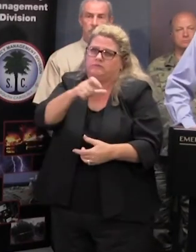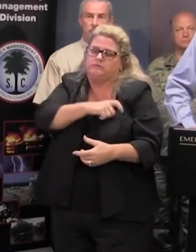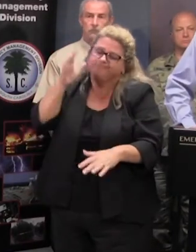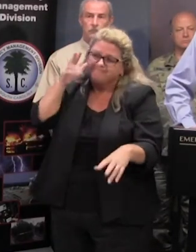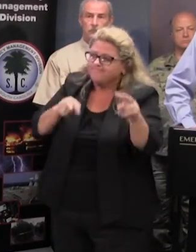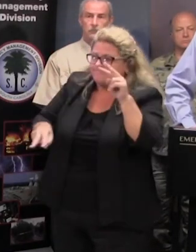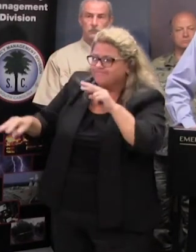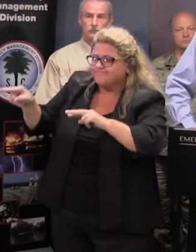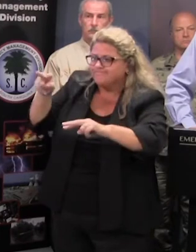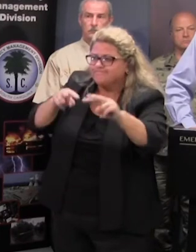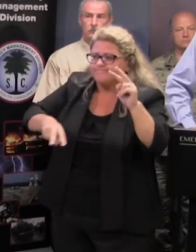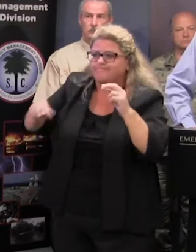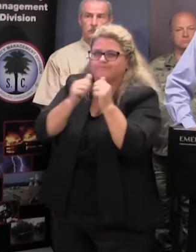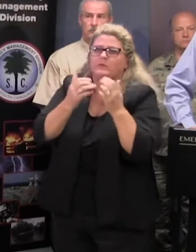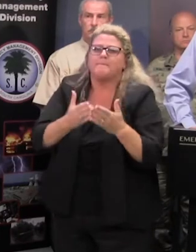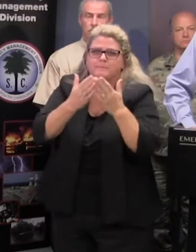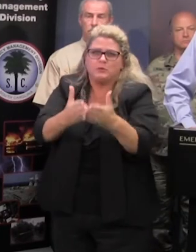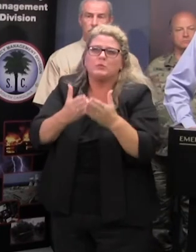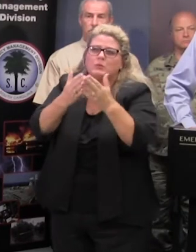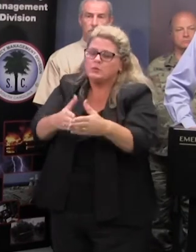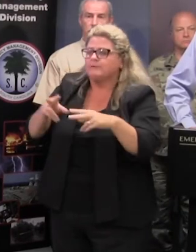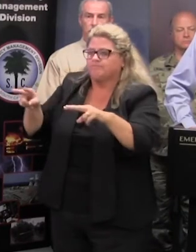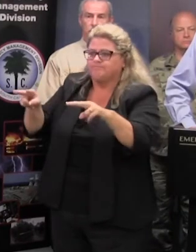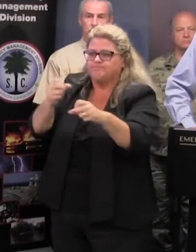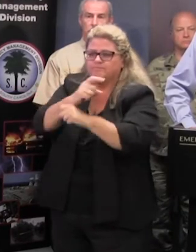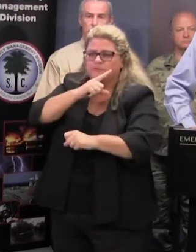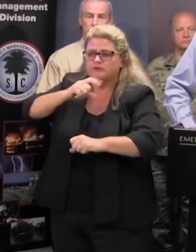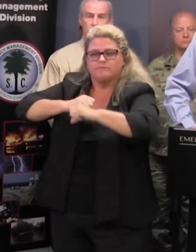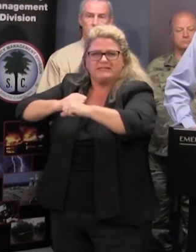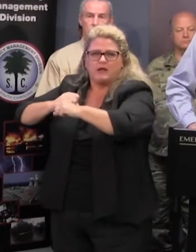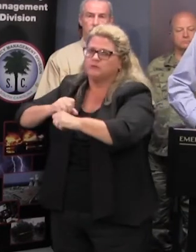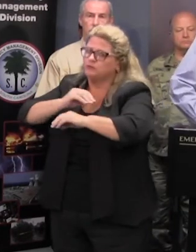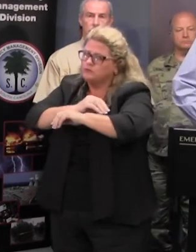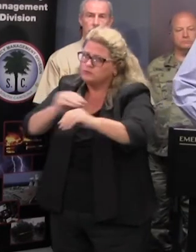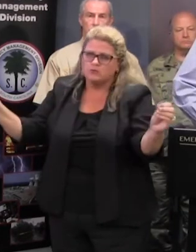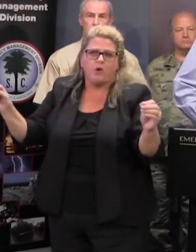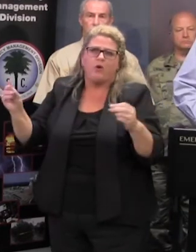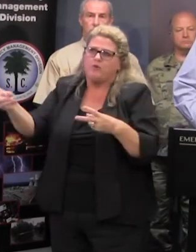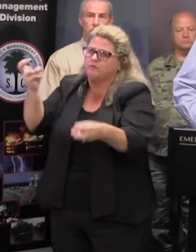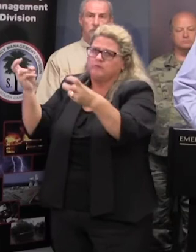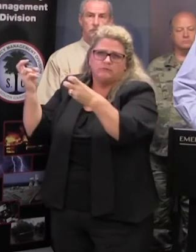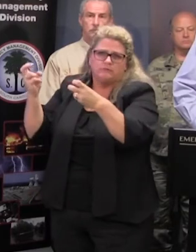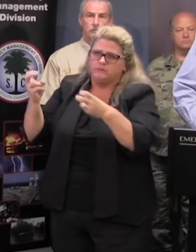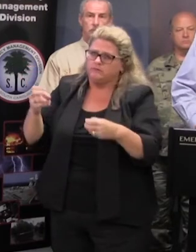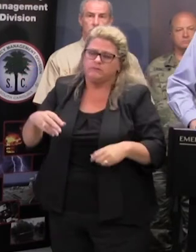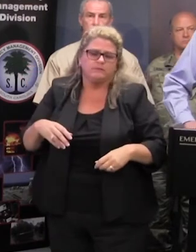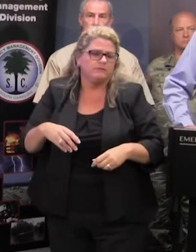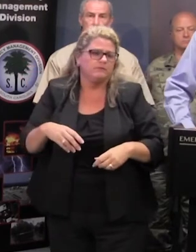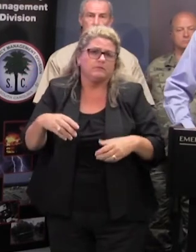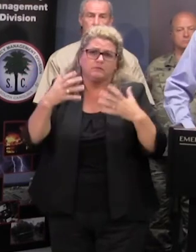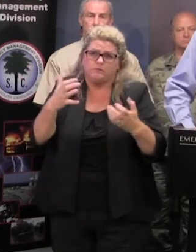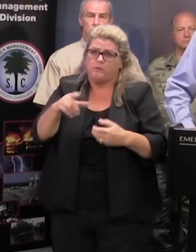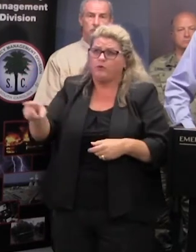personnel and our boats there to protect that property and protect specifically against looting as we move forward we would want